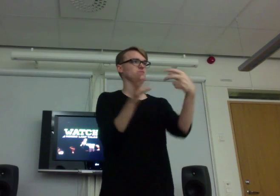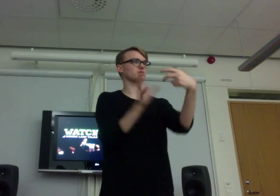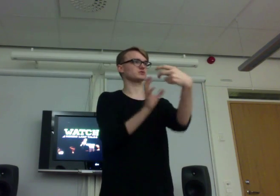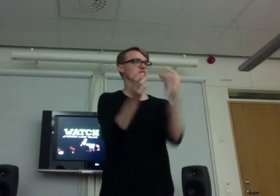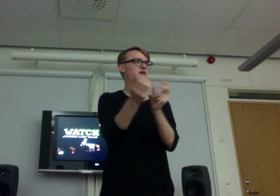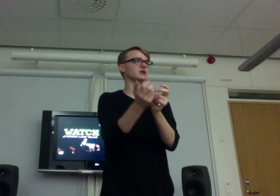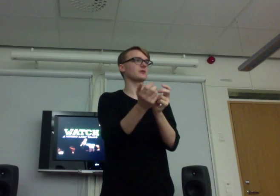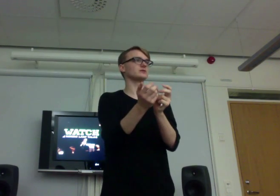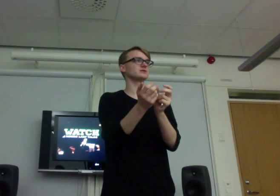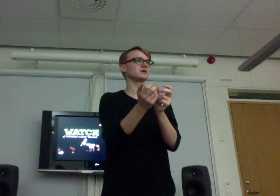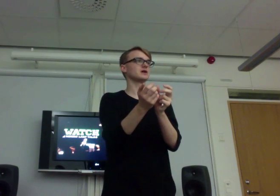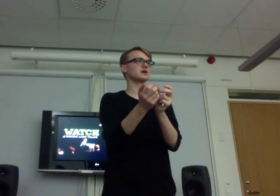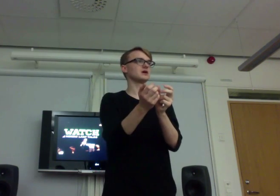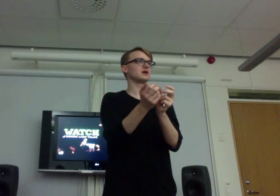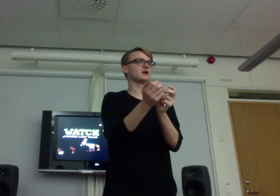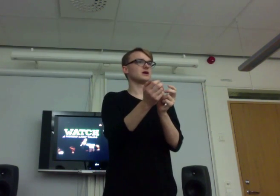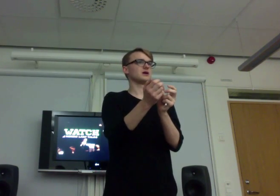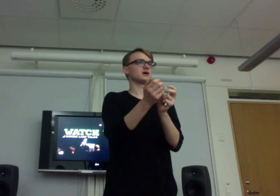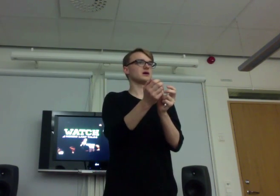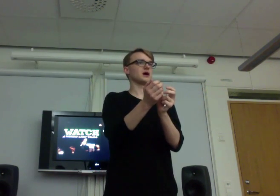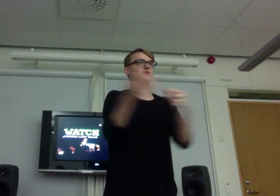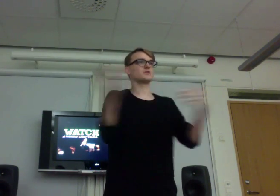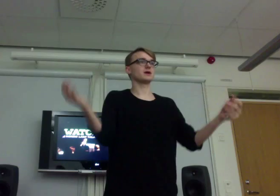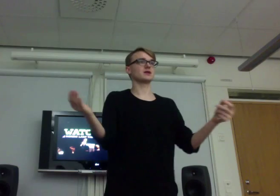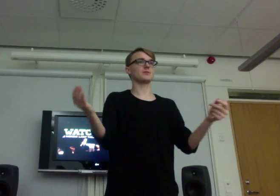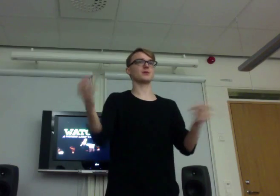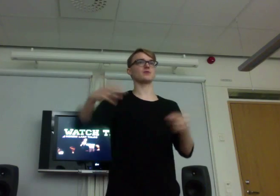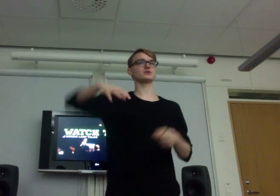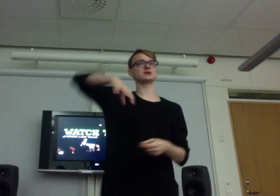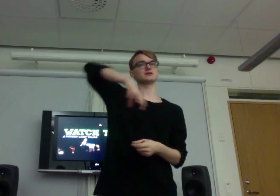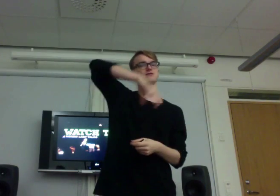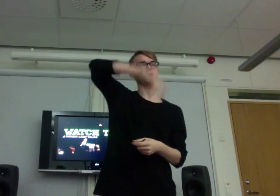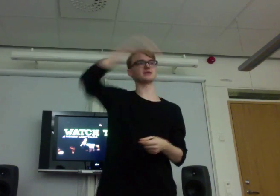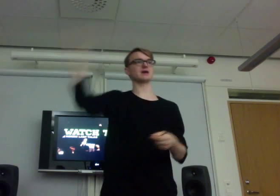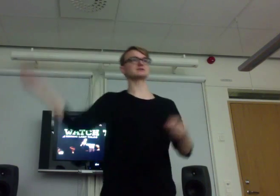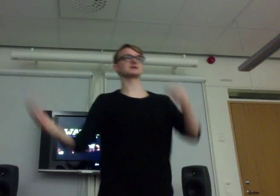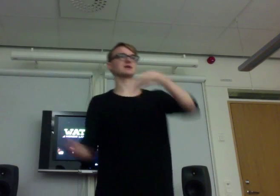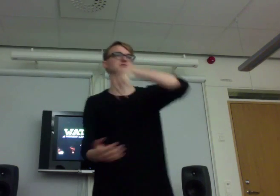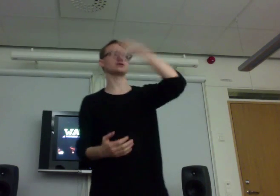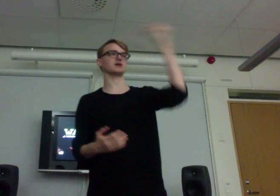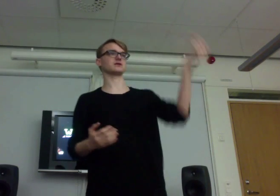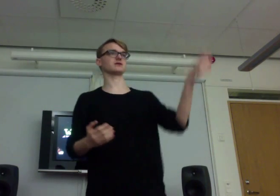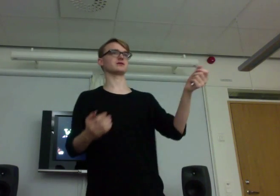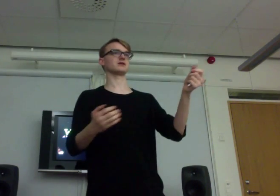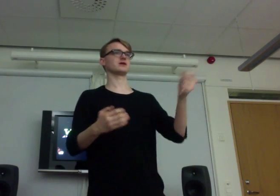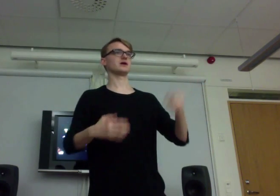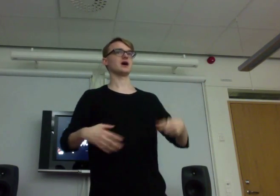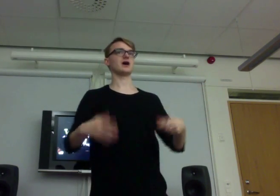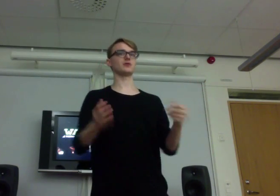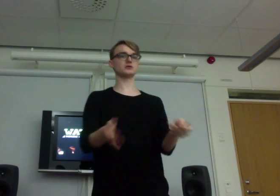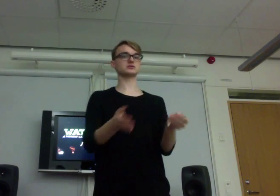we shared in common. And we met up and we did fantastic games together. And also,